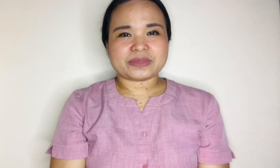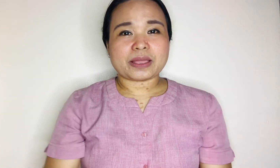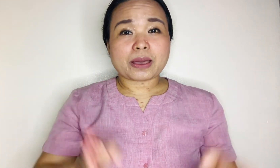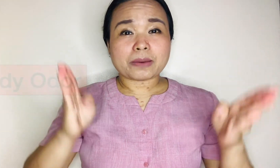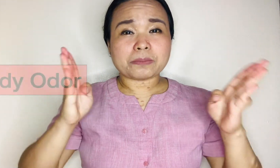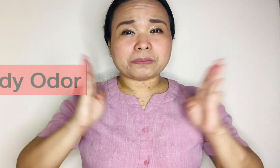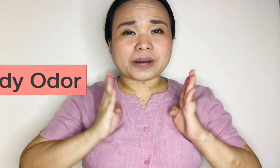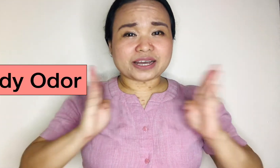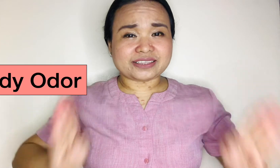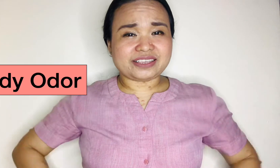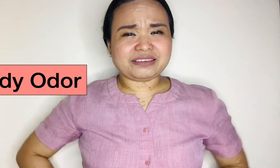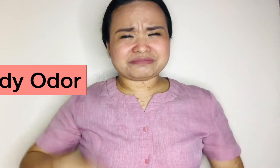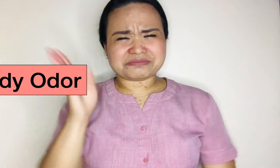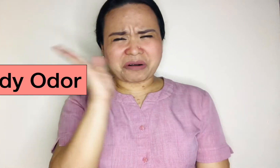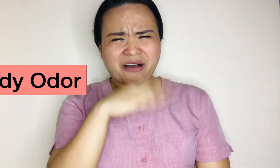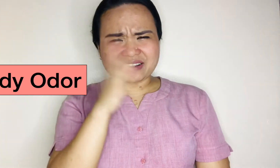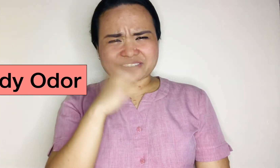Body, Other.